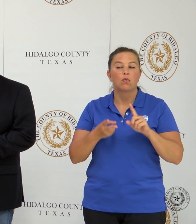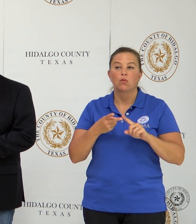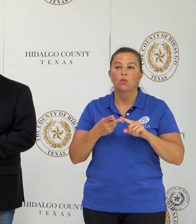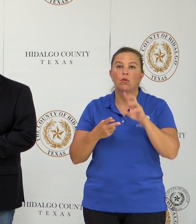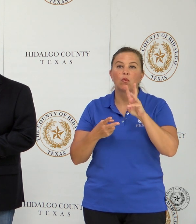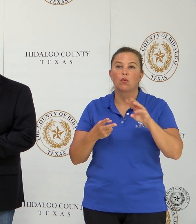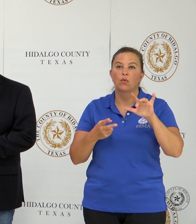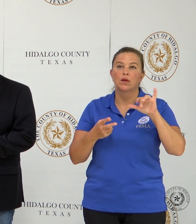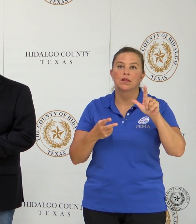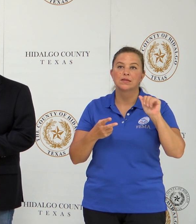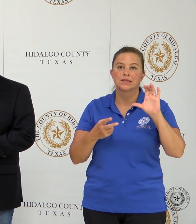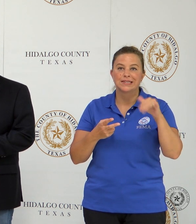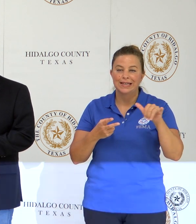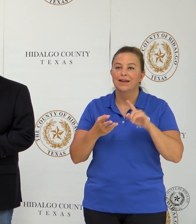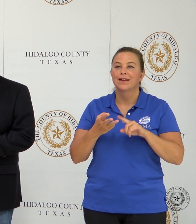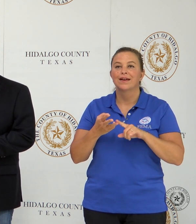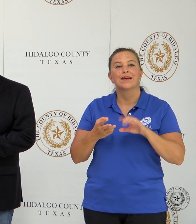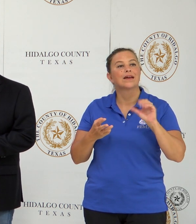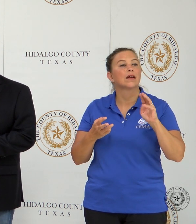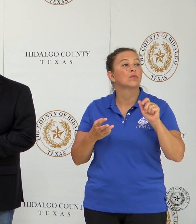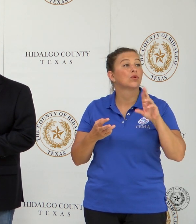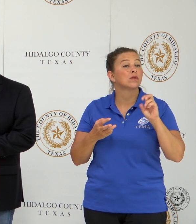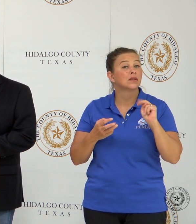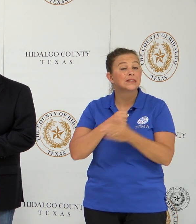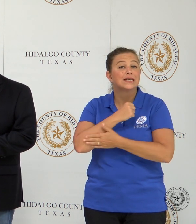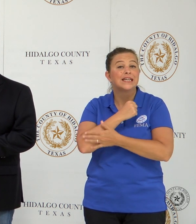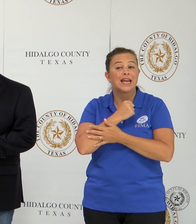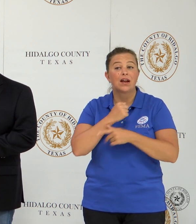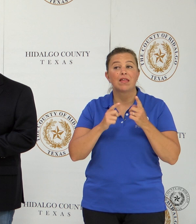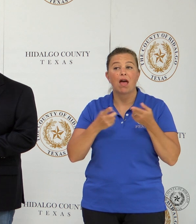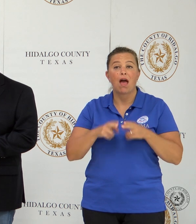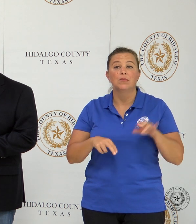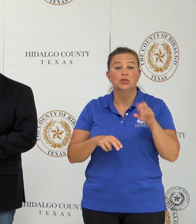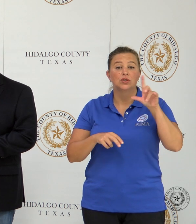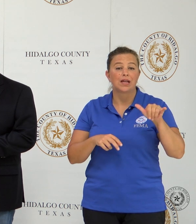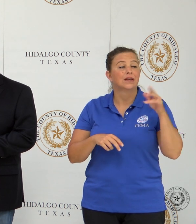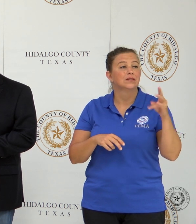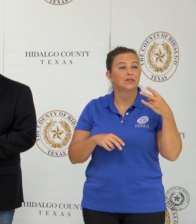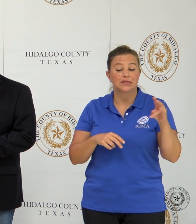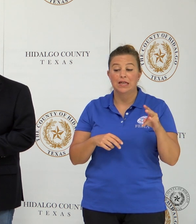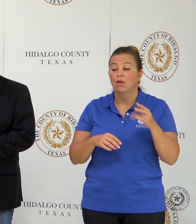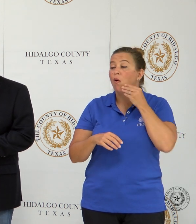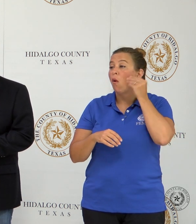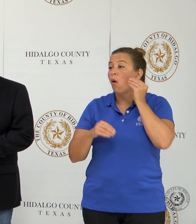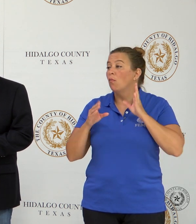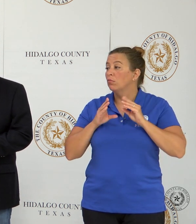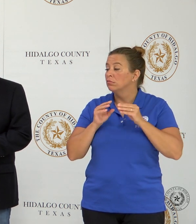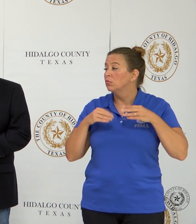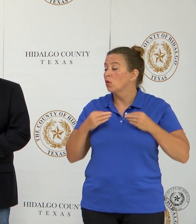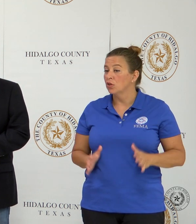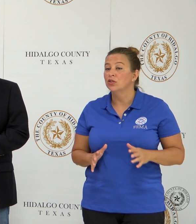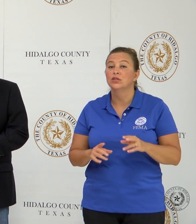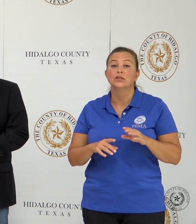17th. Residents, whether they are homeowners or renters and businesses who were